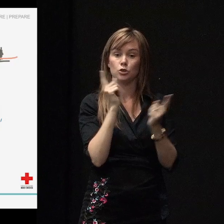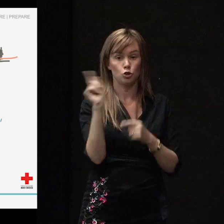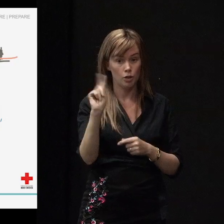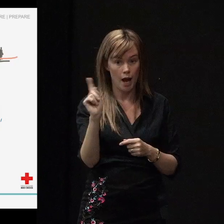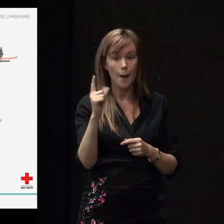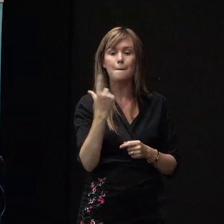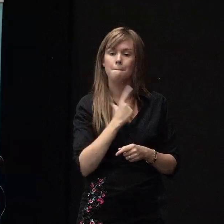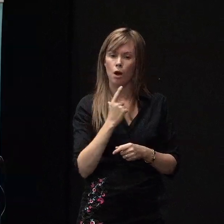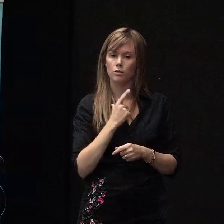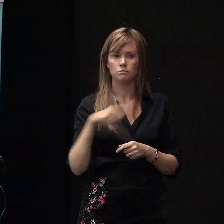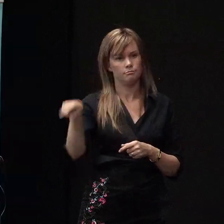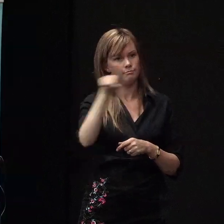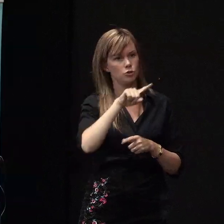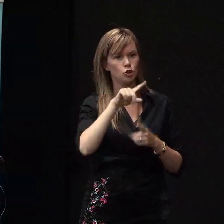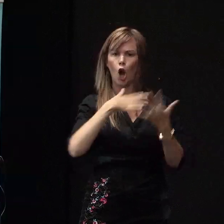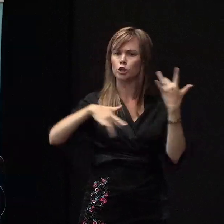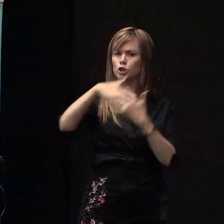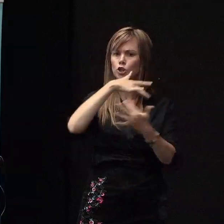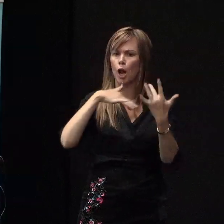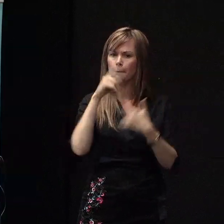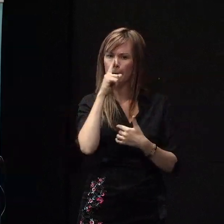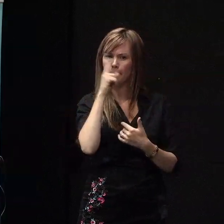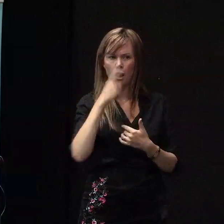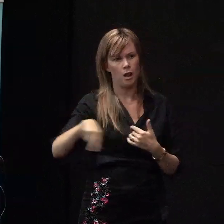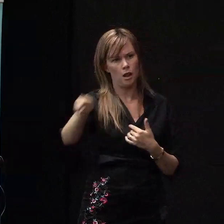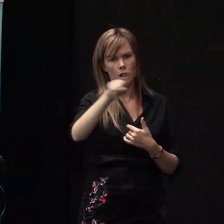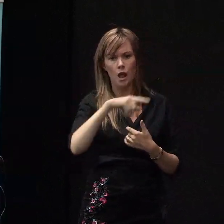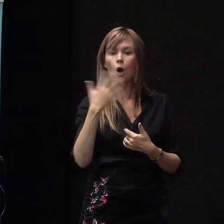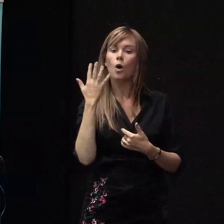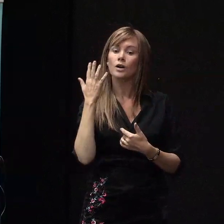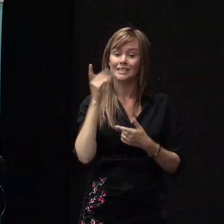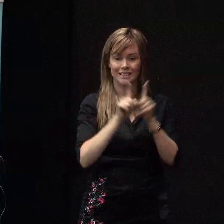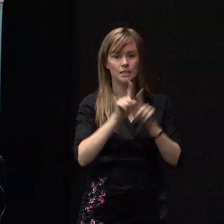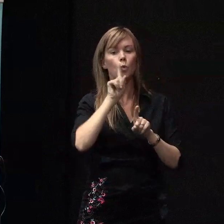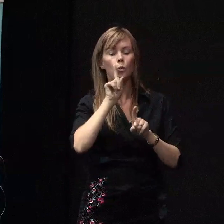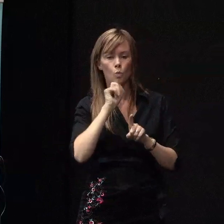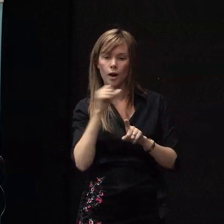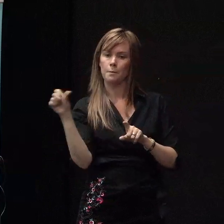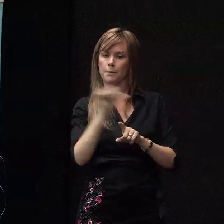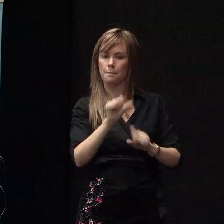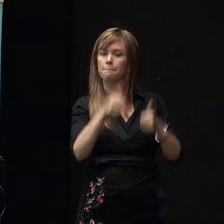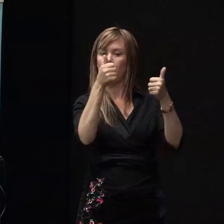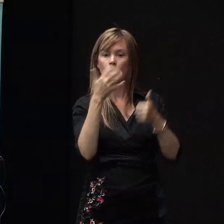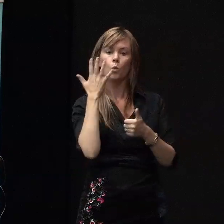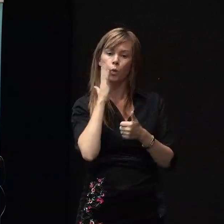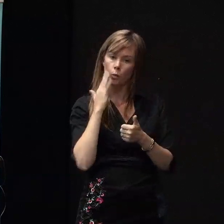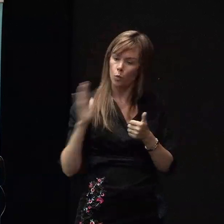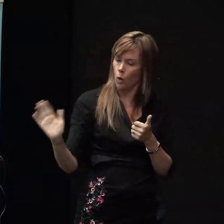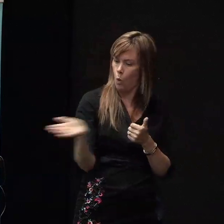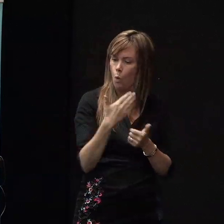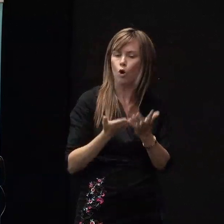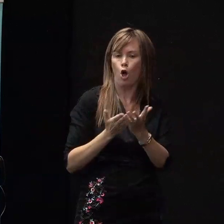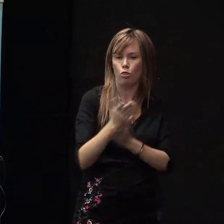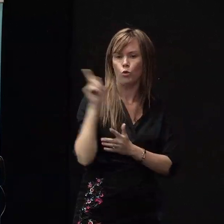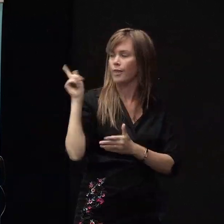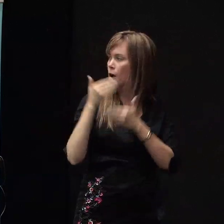because we're social animals, this city will recover when we are all through the process and we need to stick